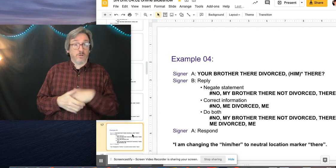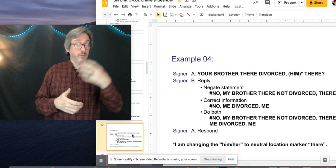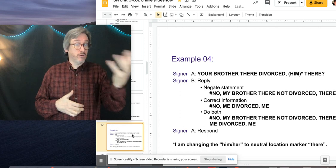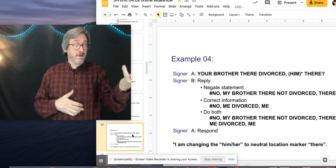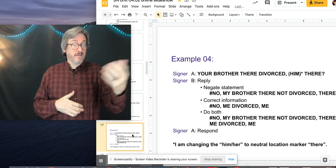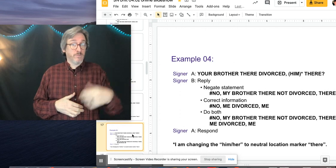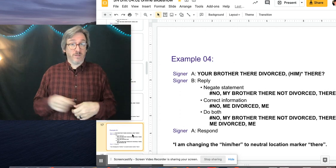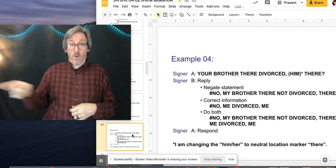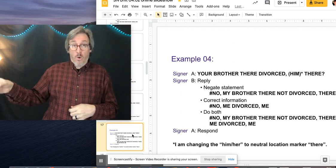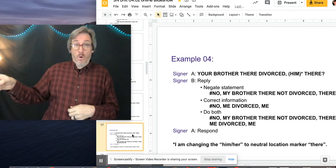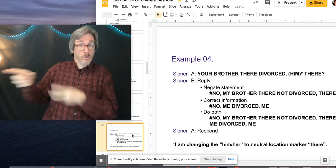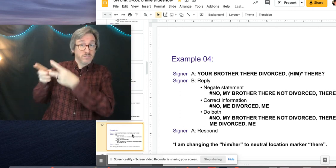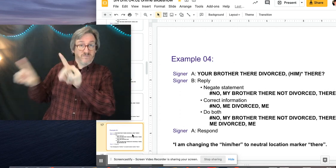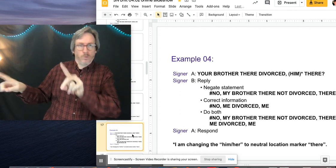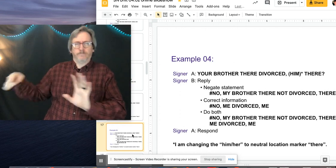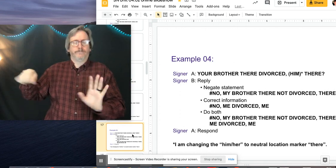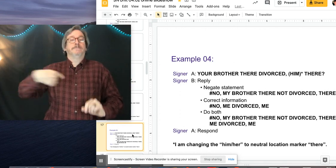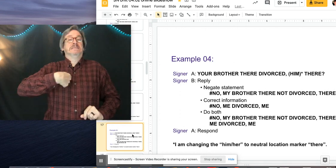Could correct them with.